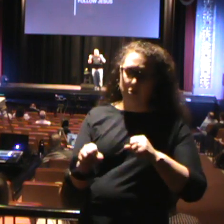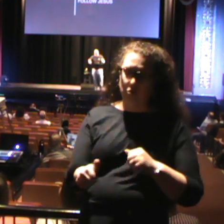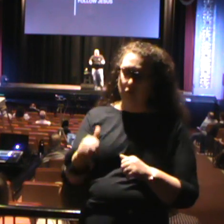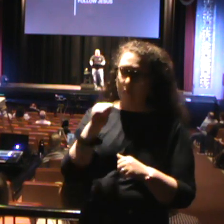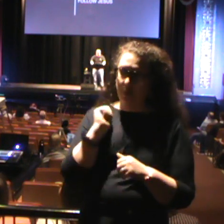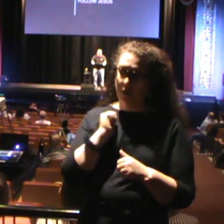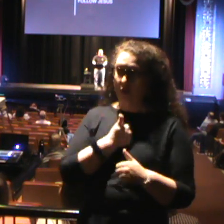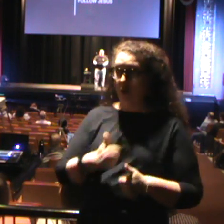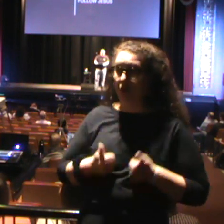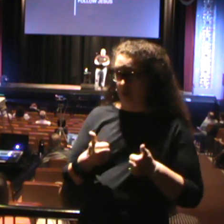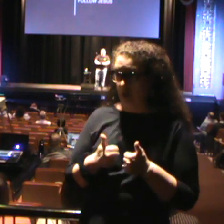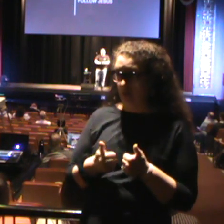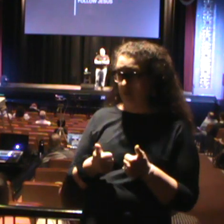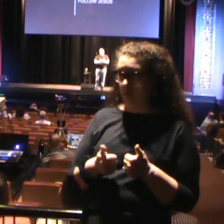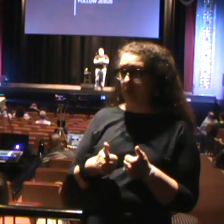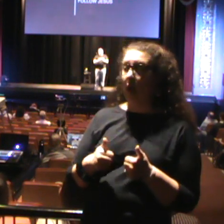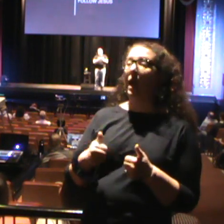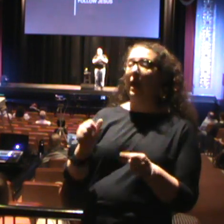gospel of Jesus Christ.